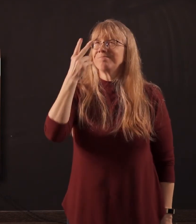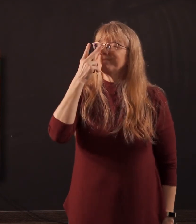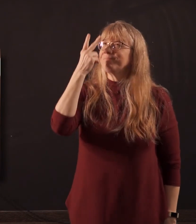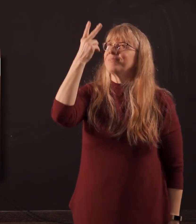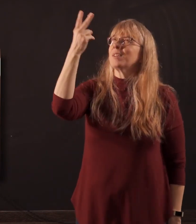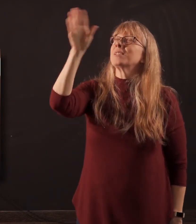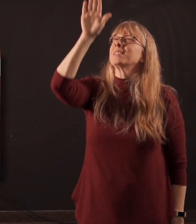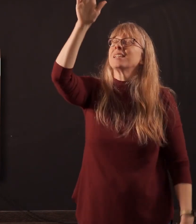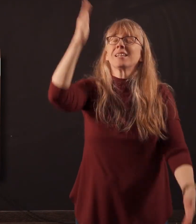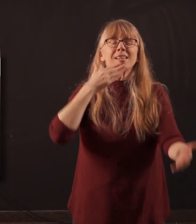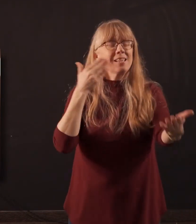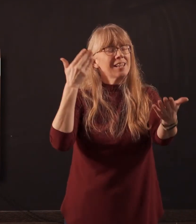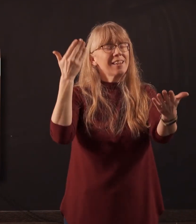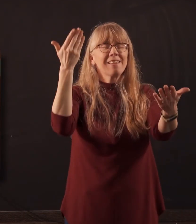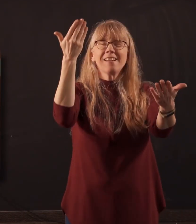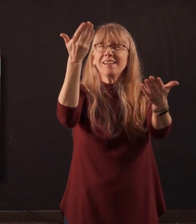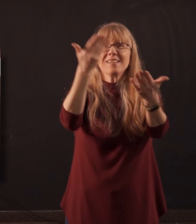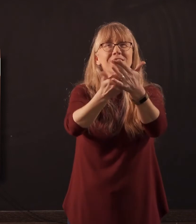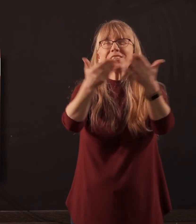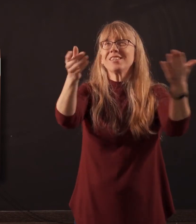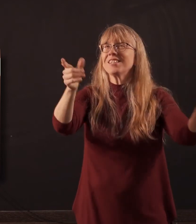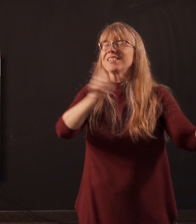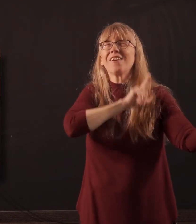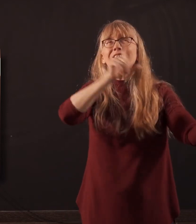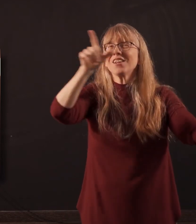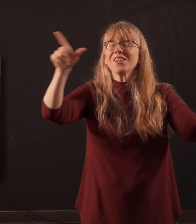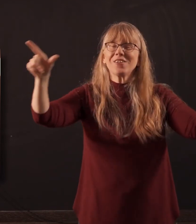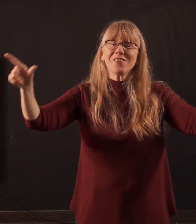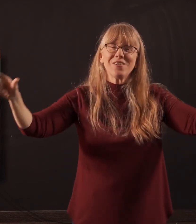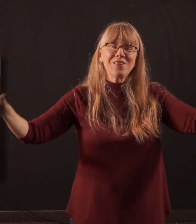this. I will see the goodness of the Lord.